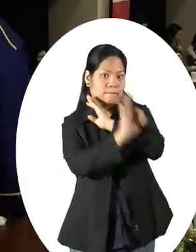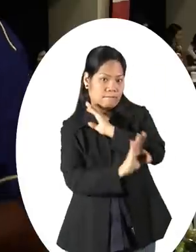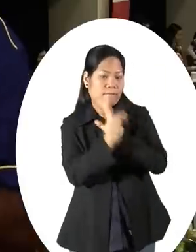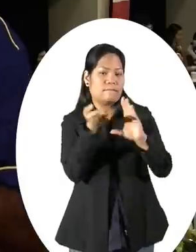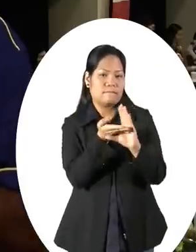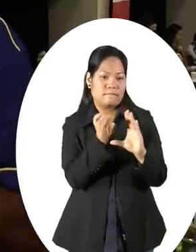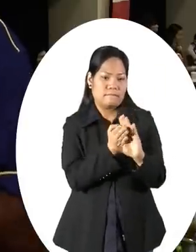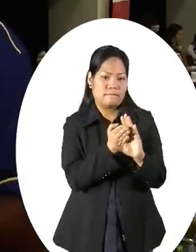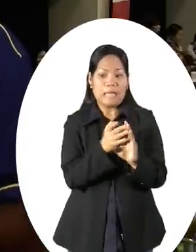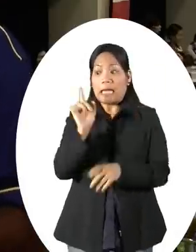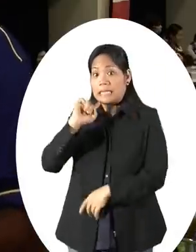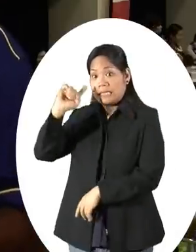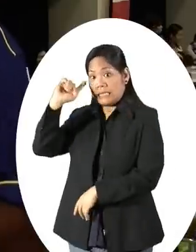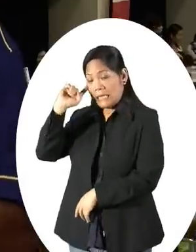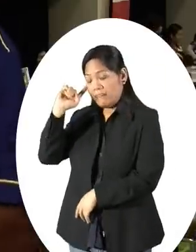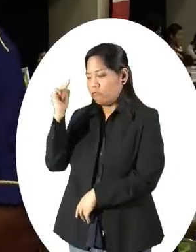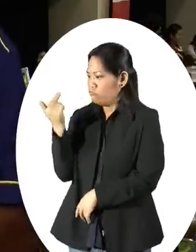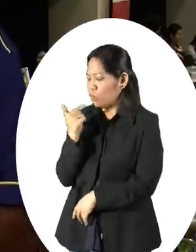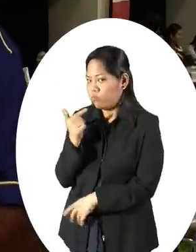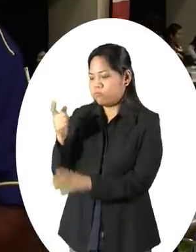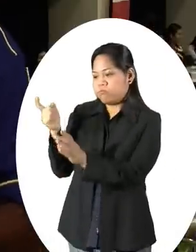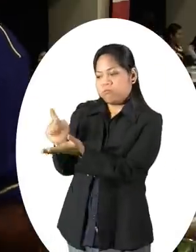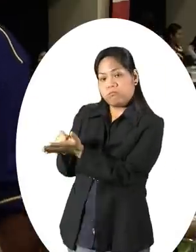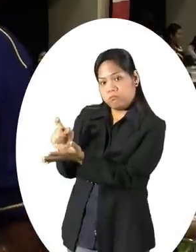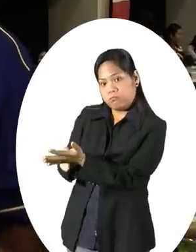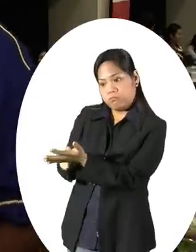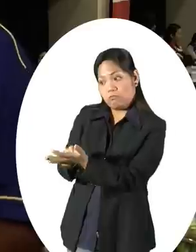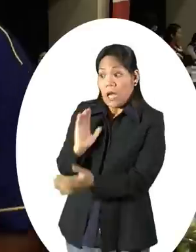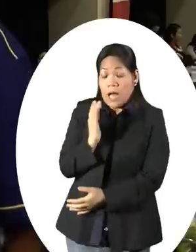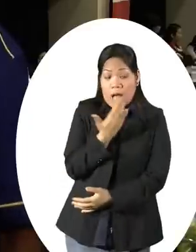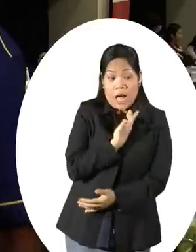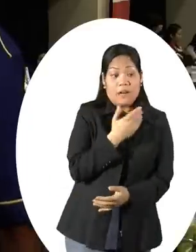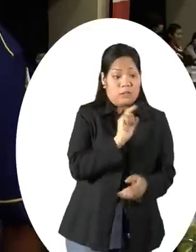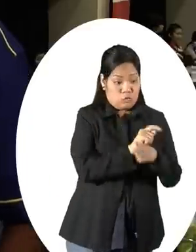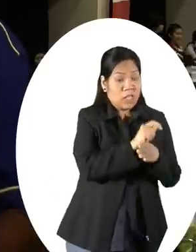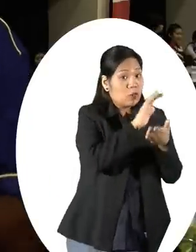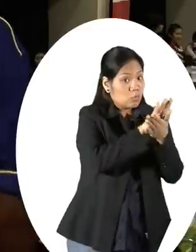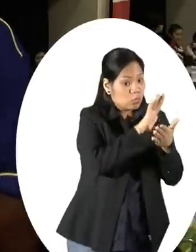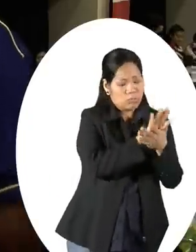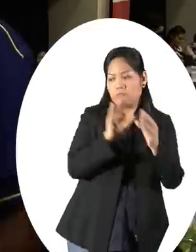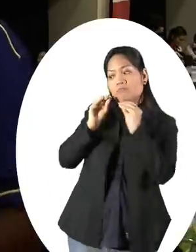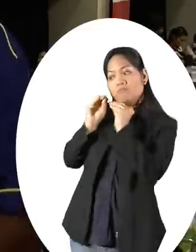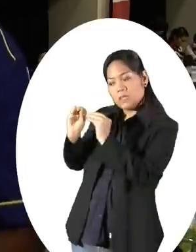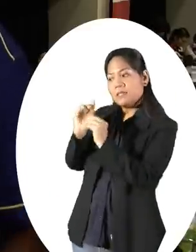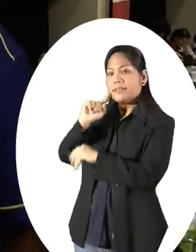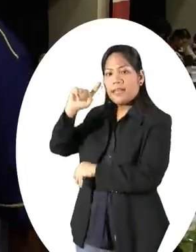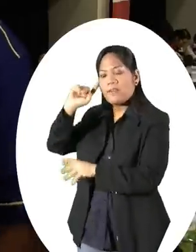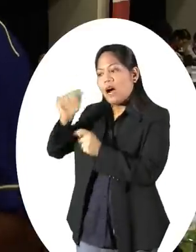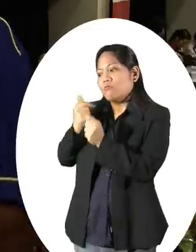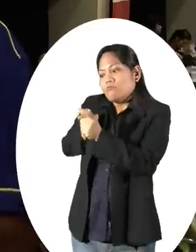We don't want the deaf people to come into this category. We ourselves have a training centre. We can actually structure and tell them how to manage your